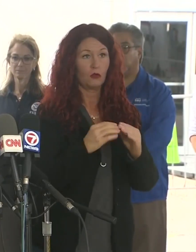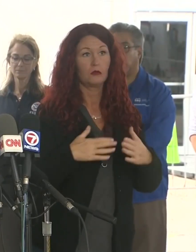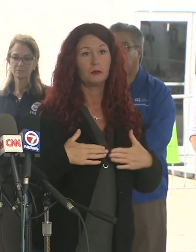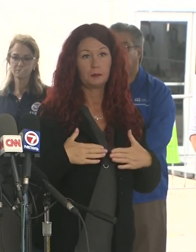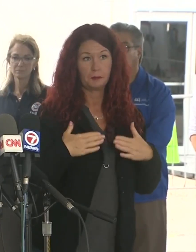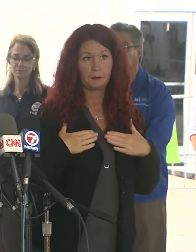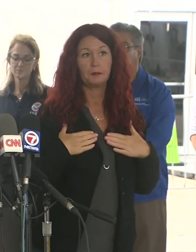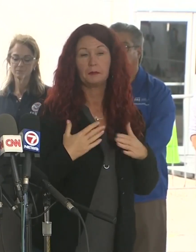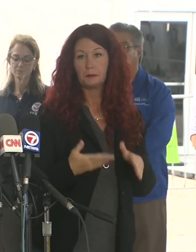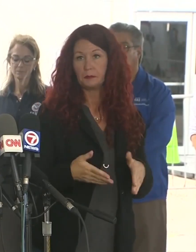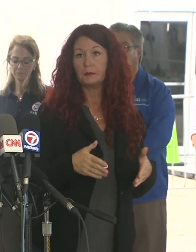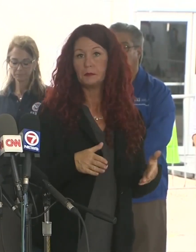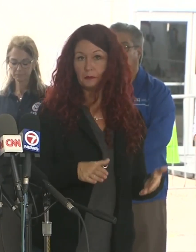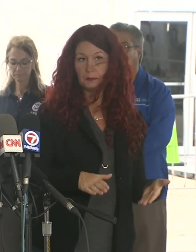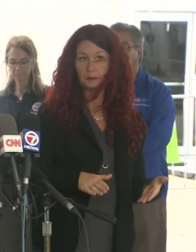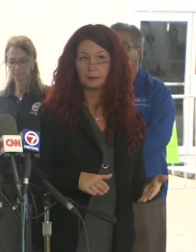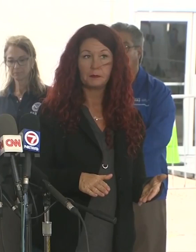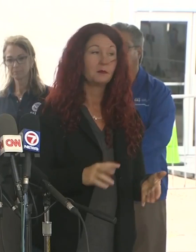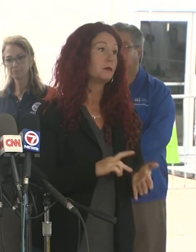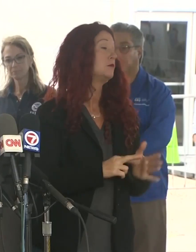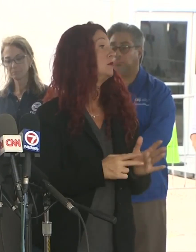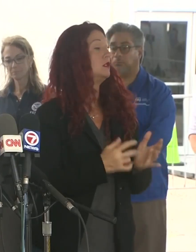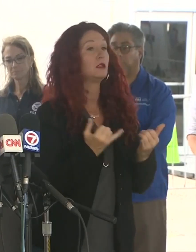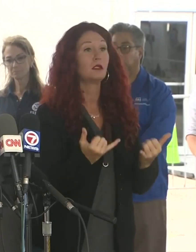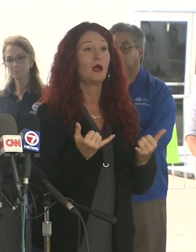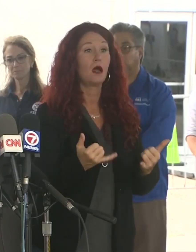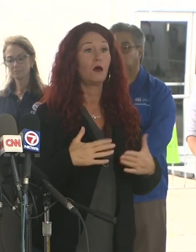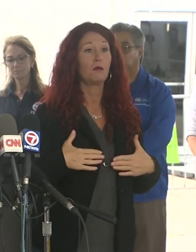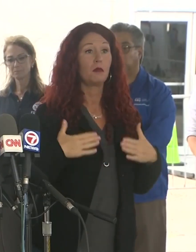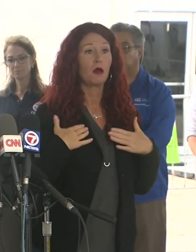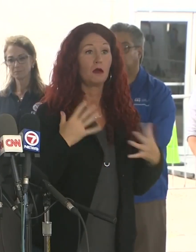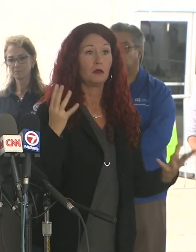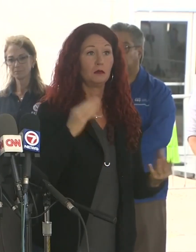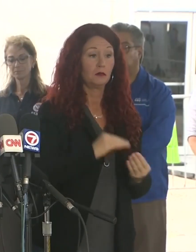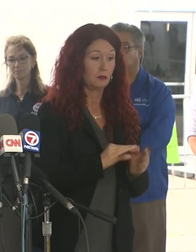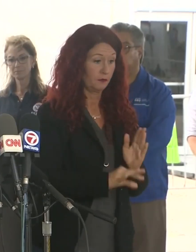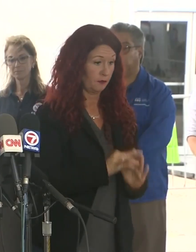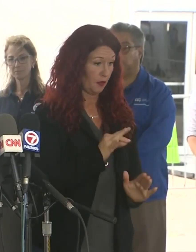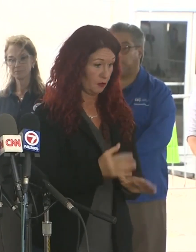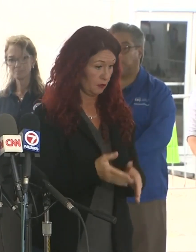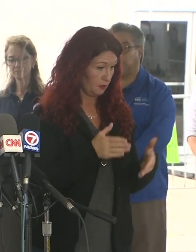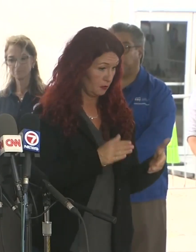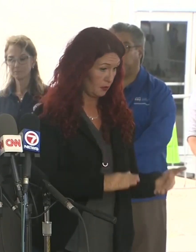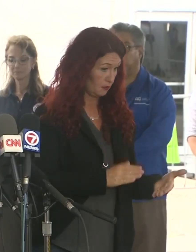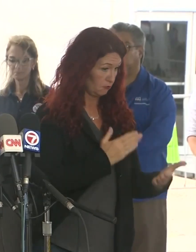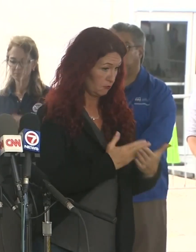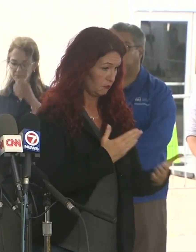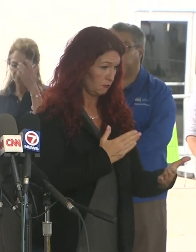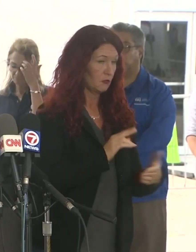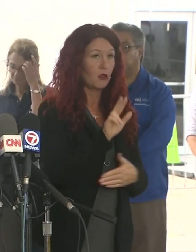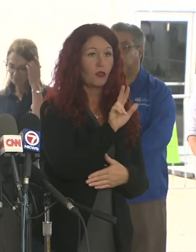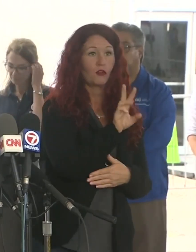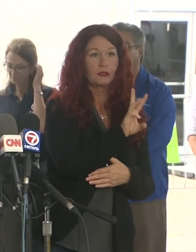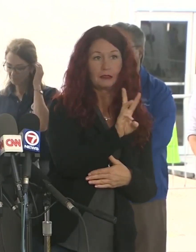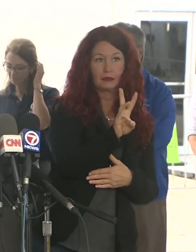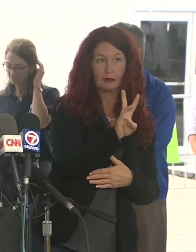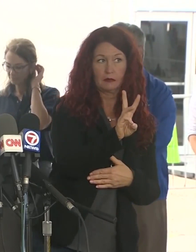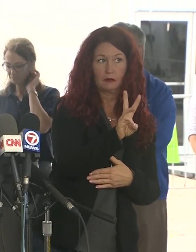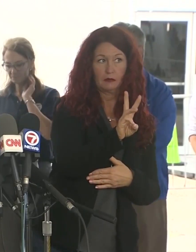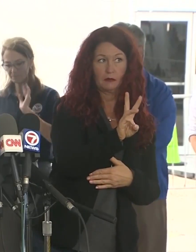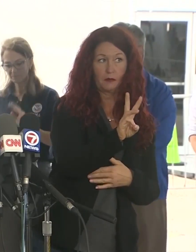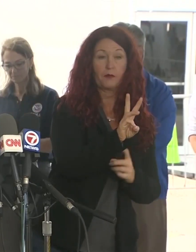The number of confirmed deaths is now 36, with 29 of those identified.